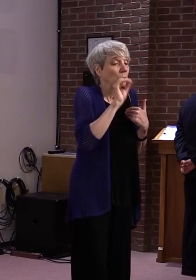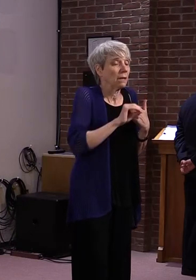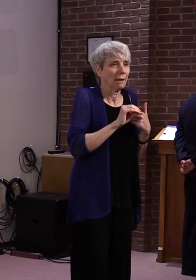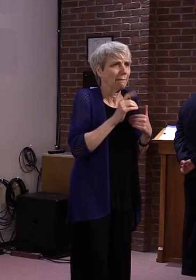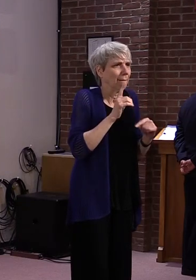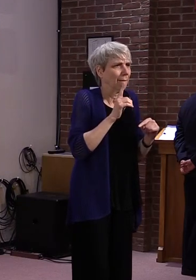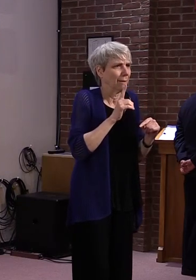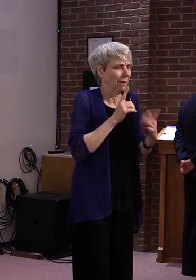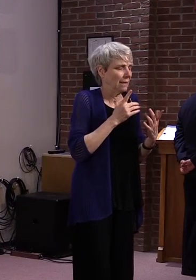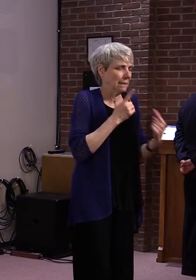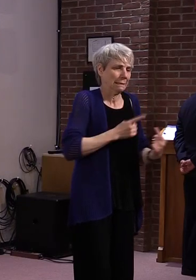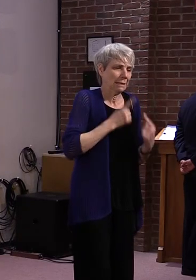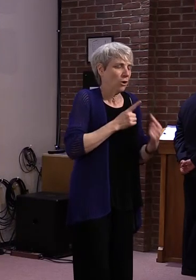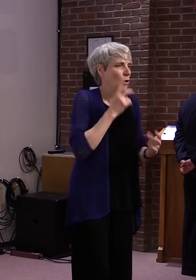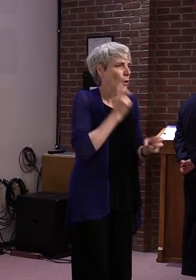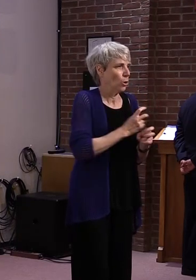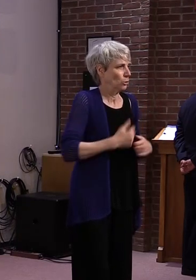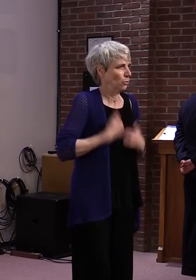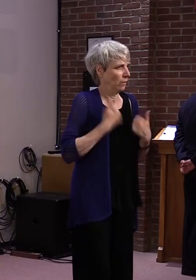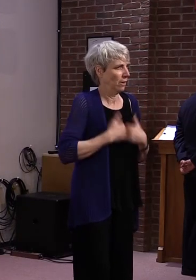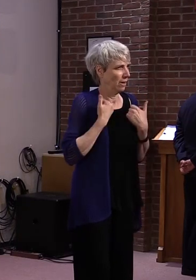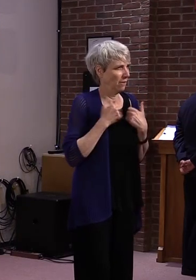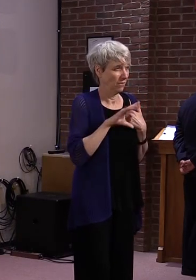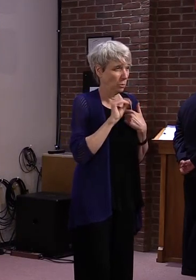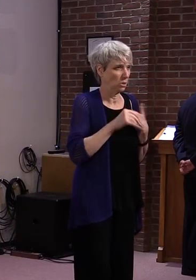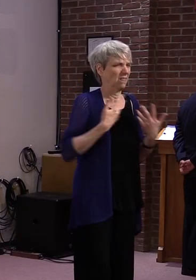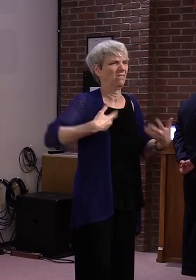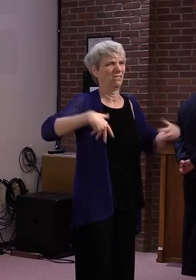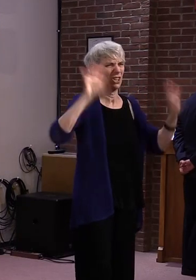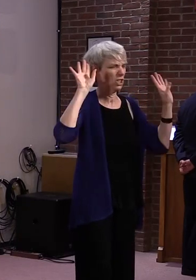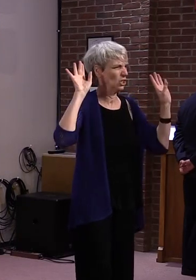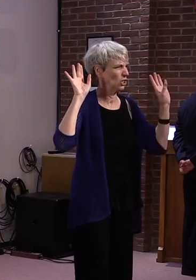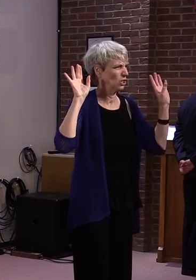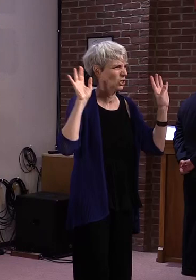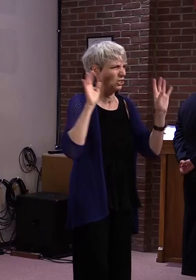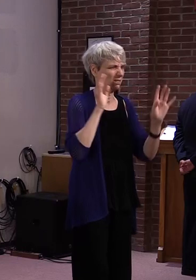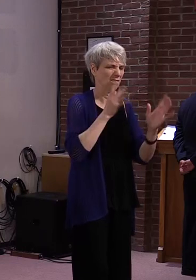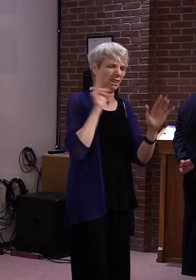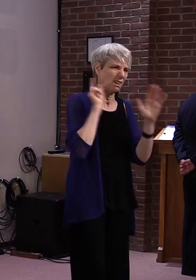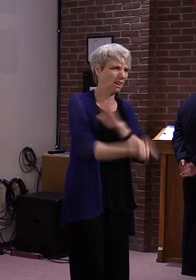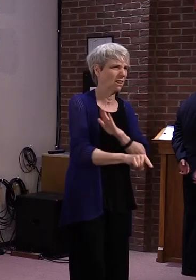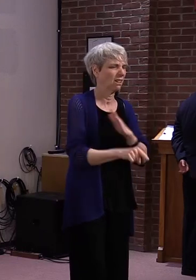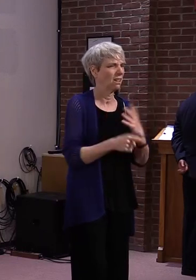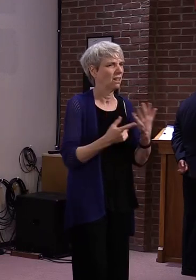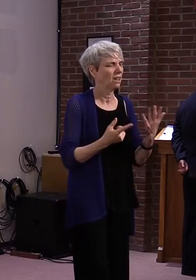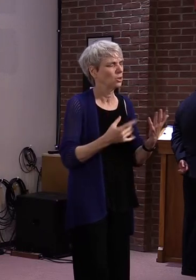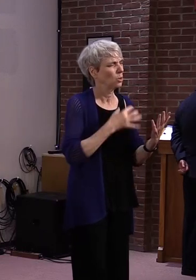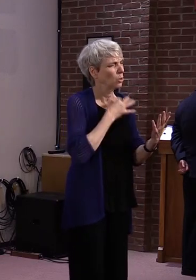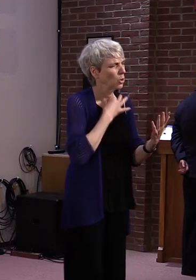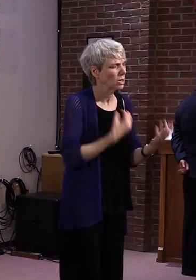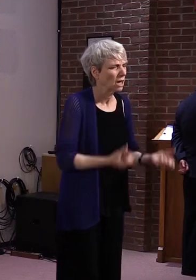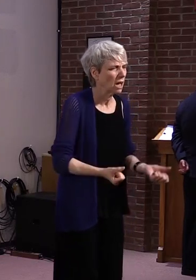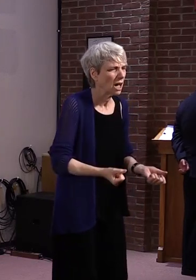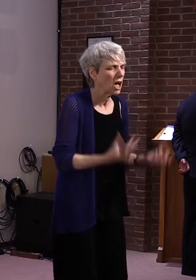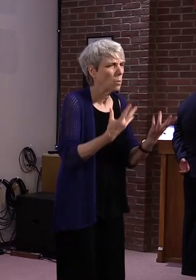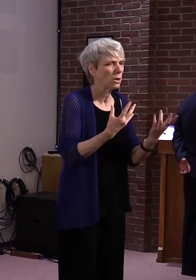you know, what is the universe of total companies that we're looking at?